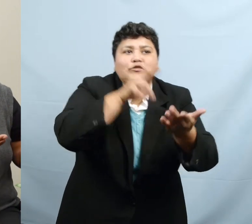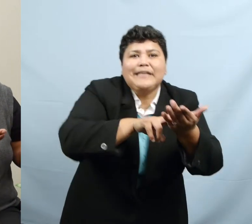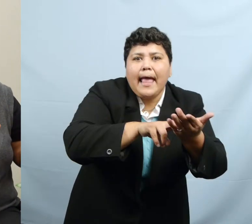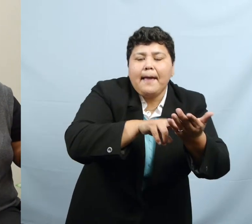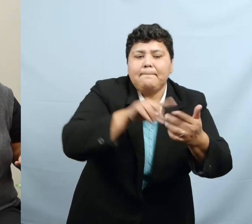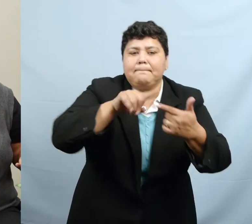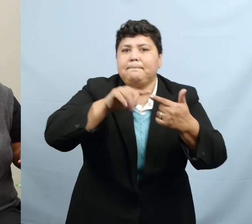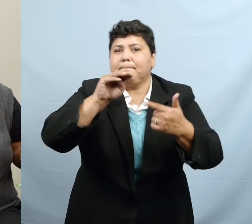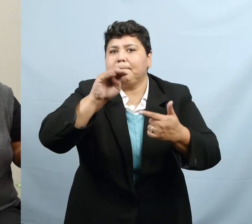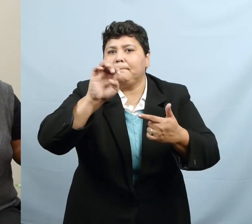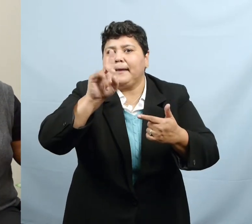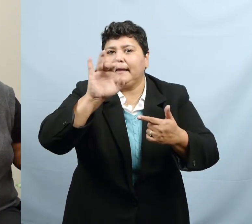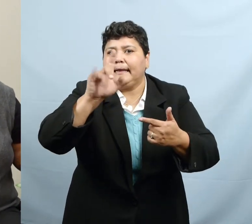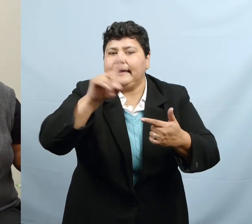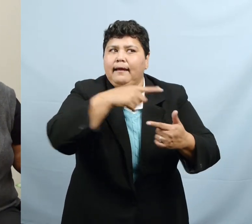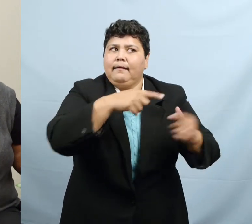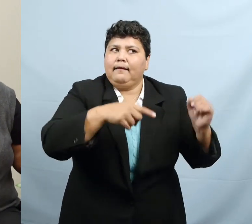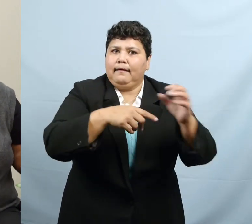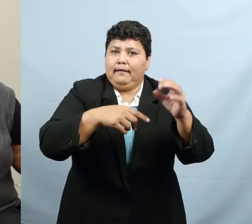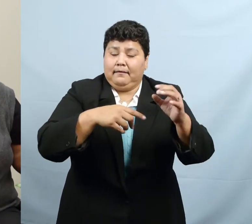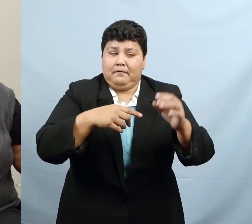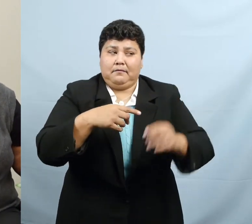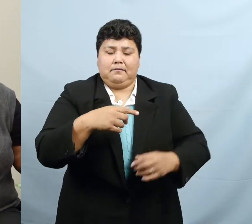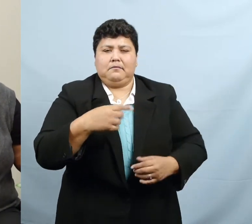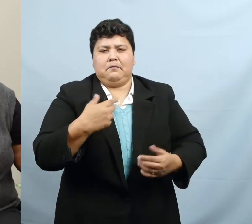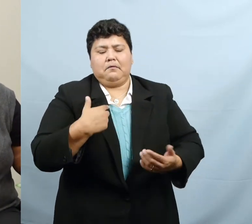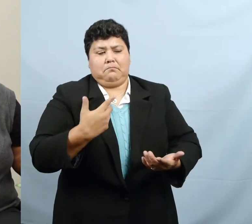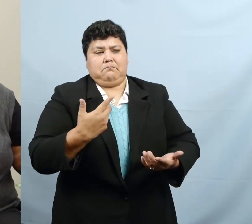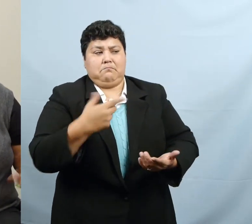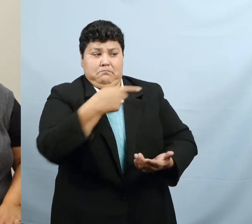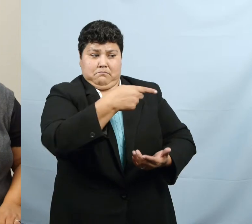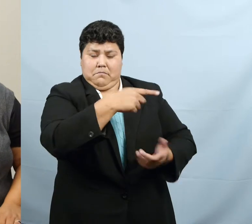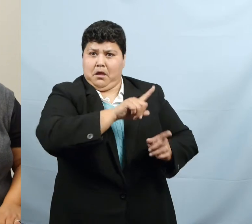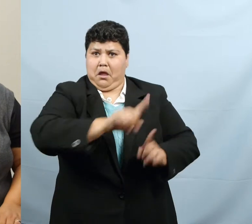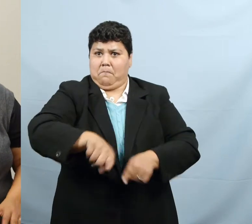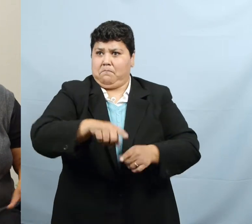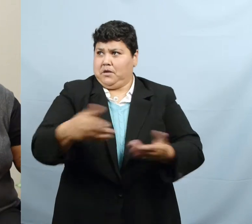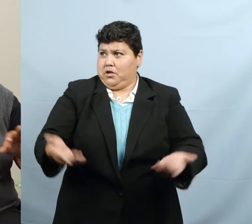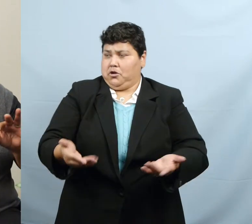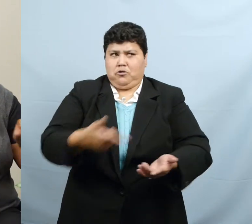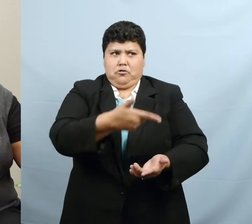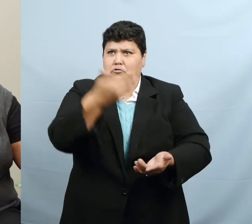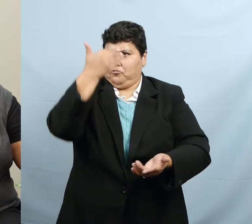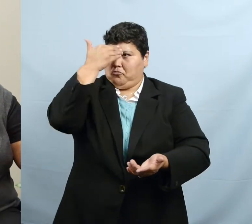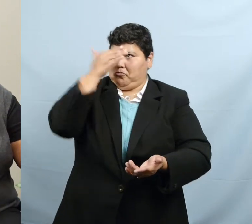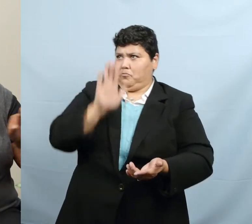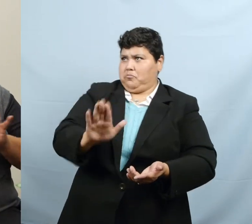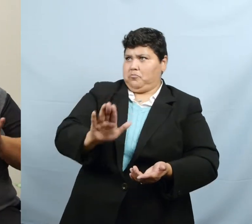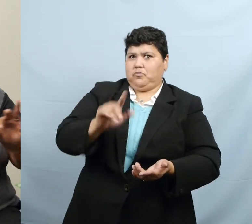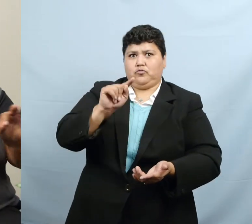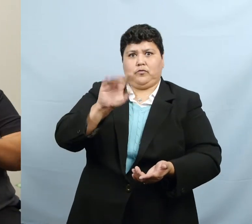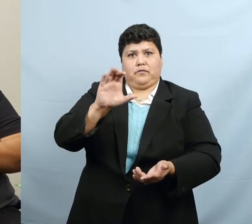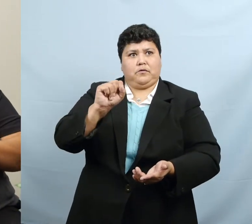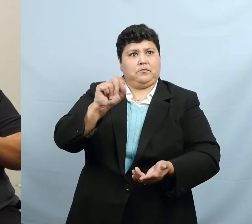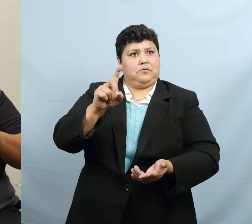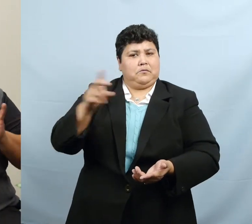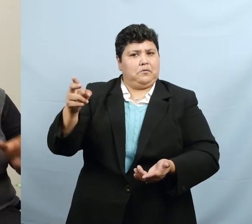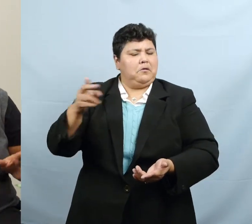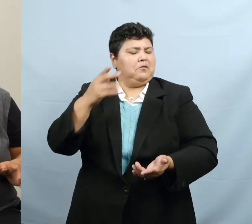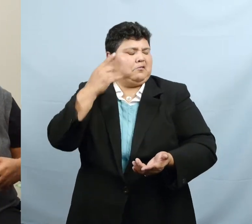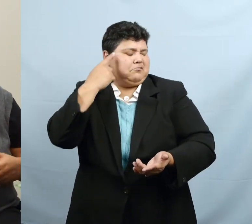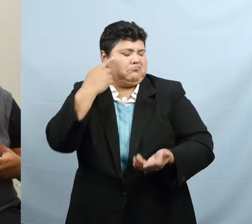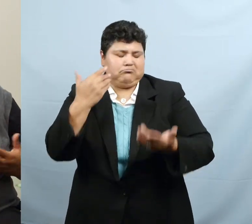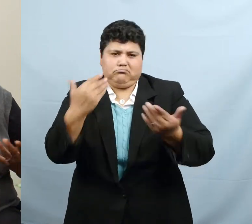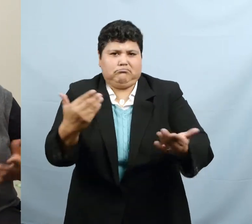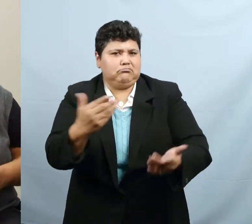felt that, you know, she's familiar with the location and the services. So there was just some things that I thought were okay to just